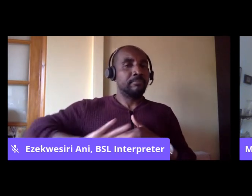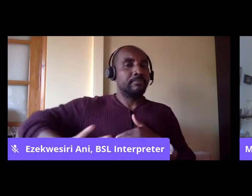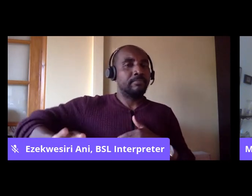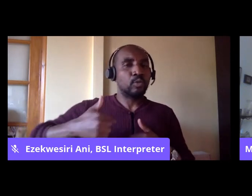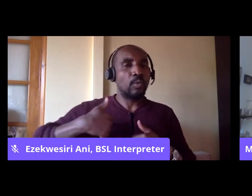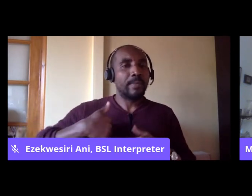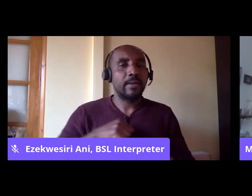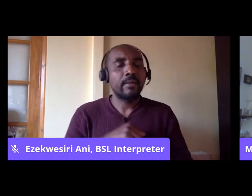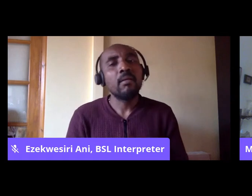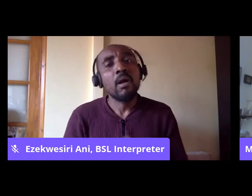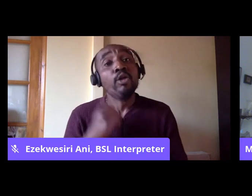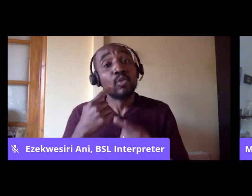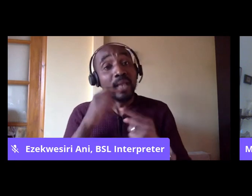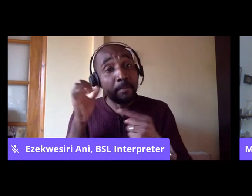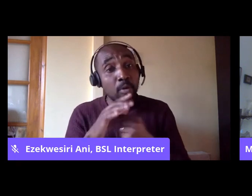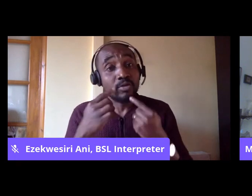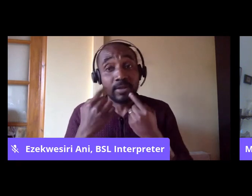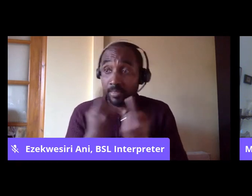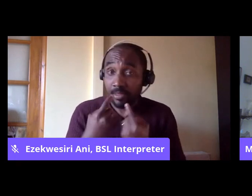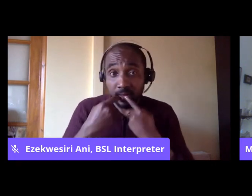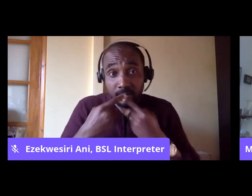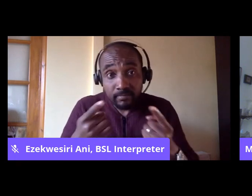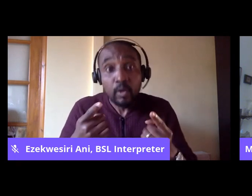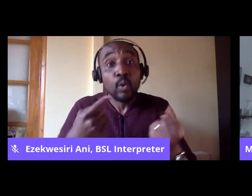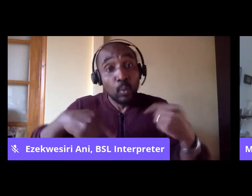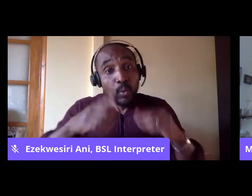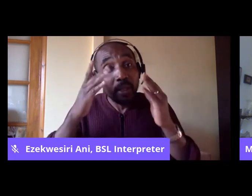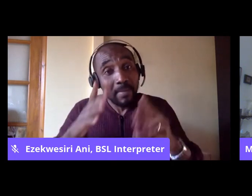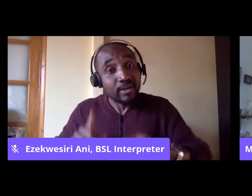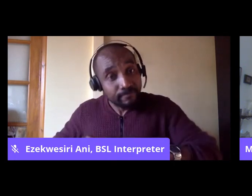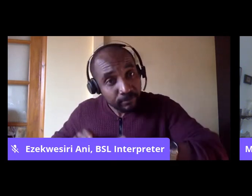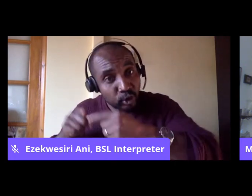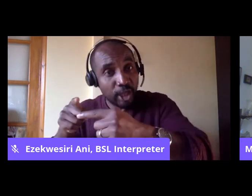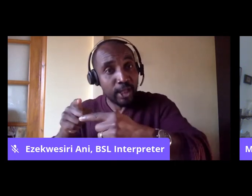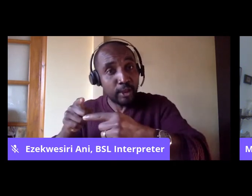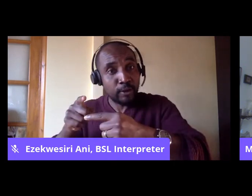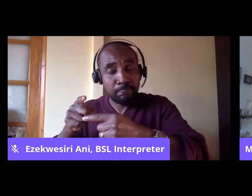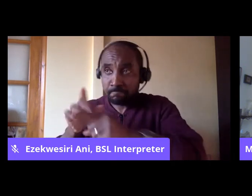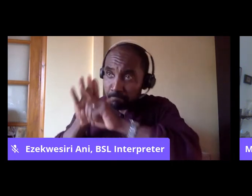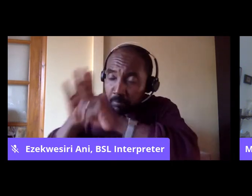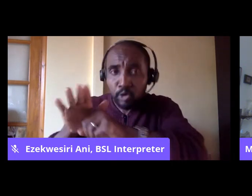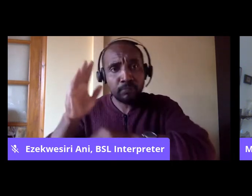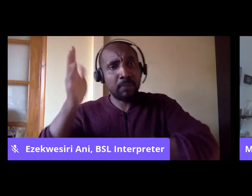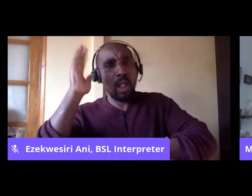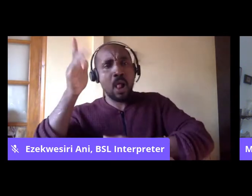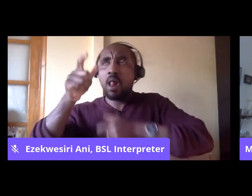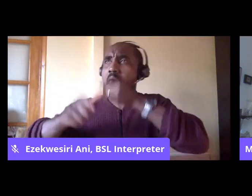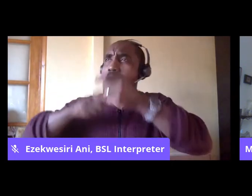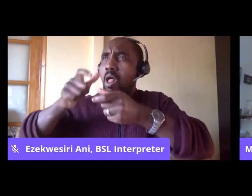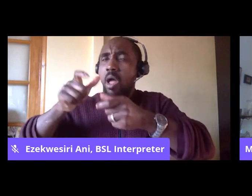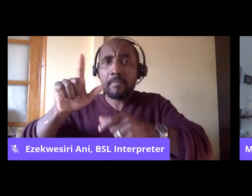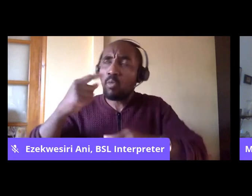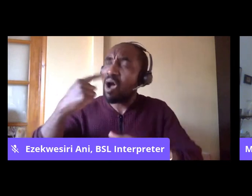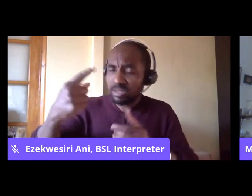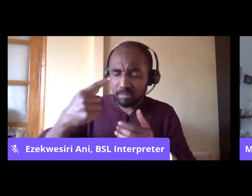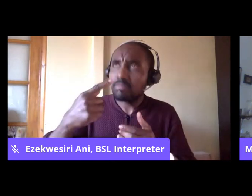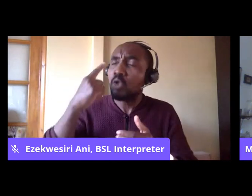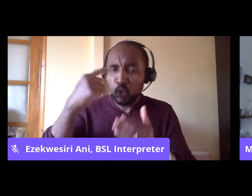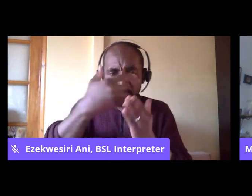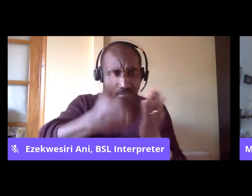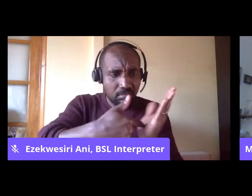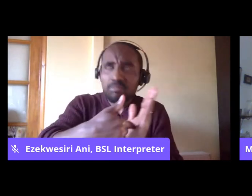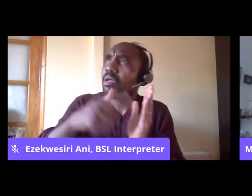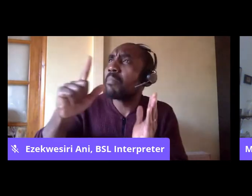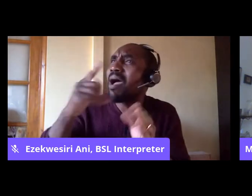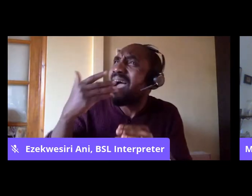pushing, to always challenge the rhetoric and compare it to the action, but also to listen